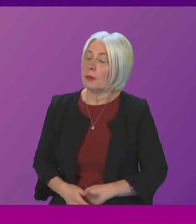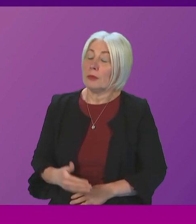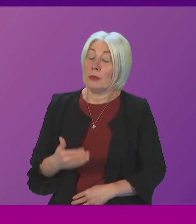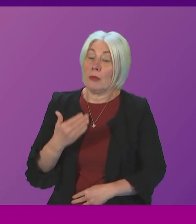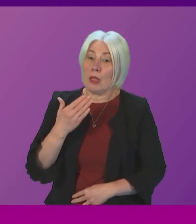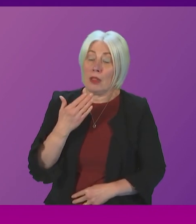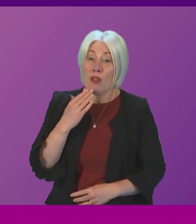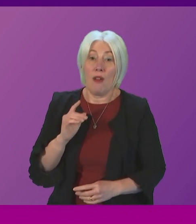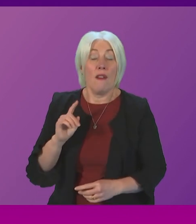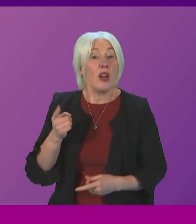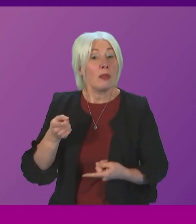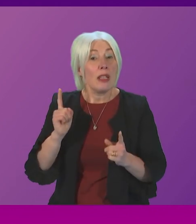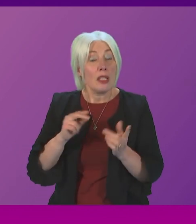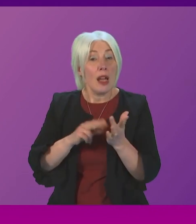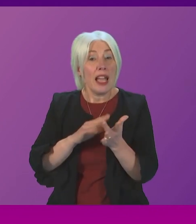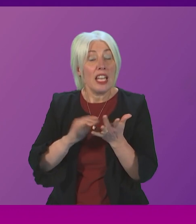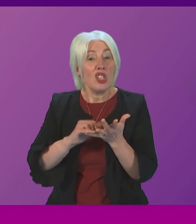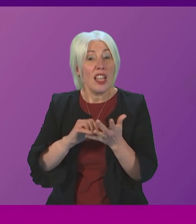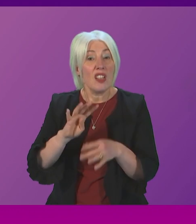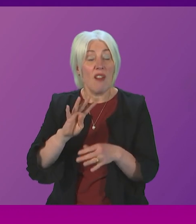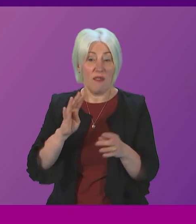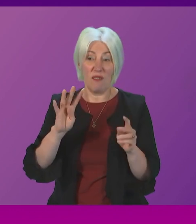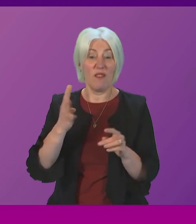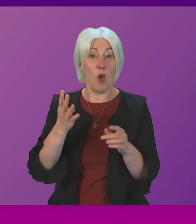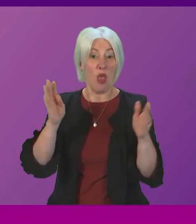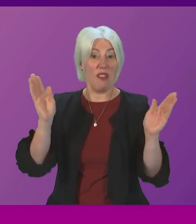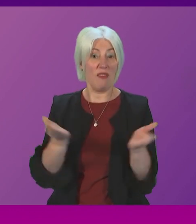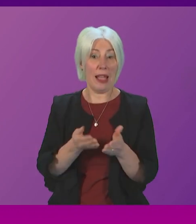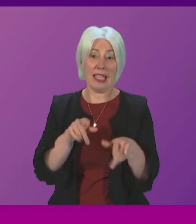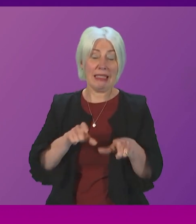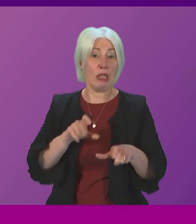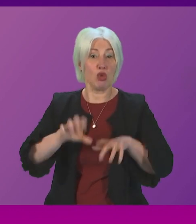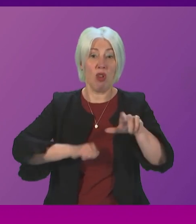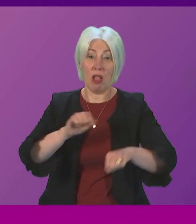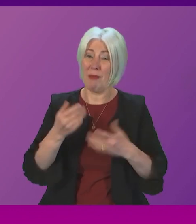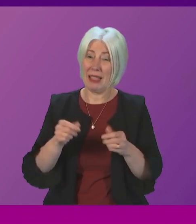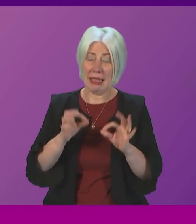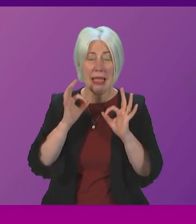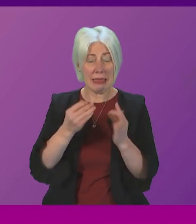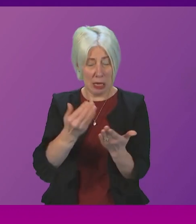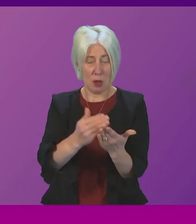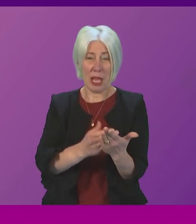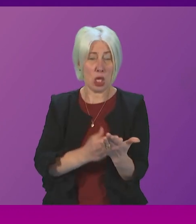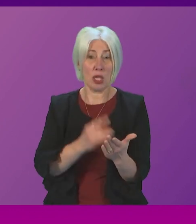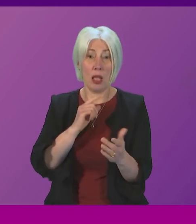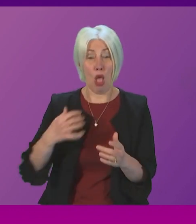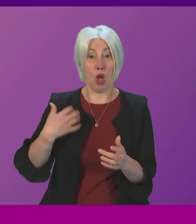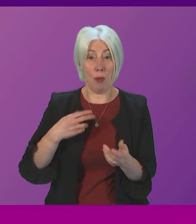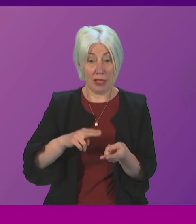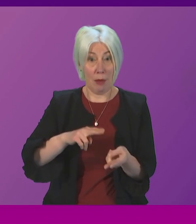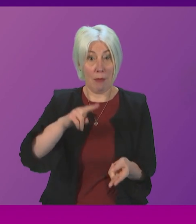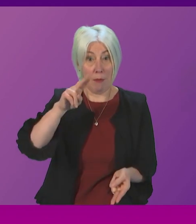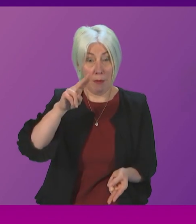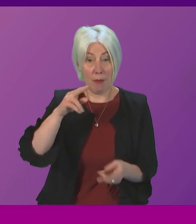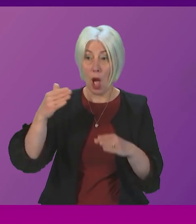Presiding Officer First Minister, NHS Forth Valley continues to struggle even under special measures complaints are going up and